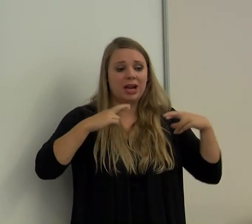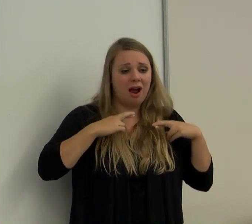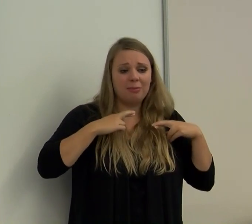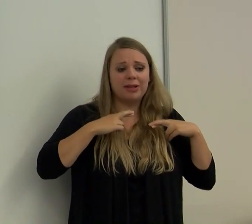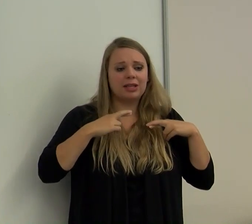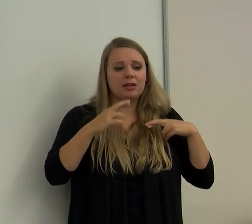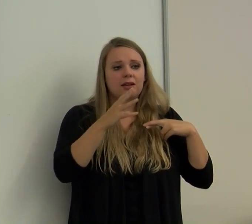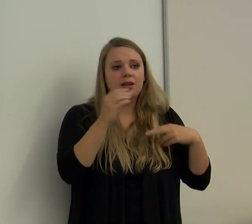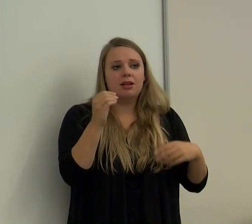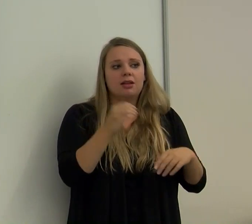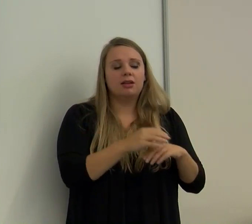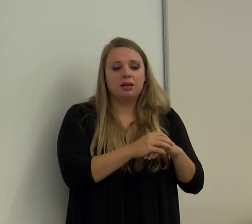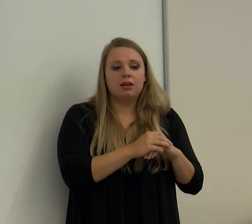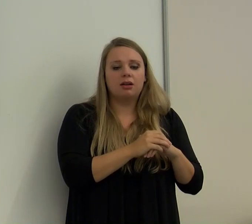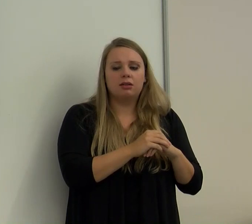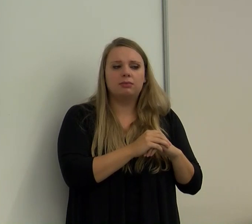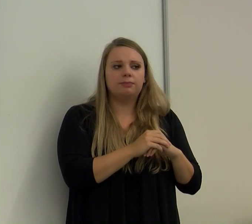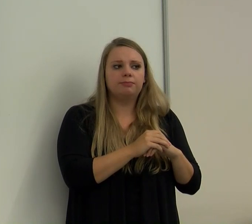You know, it's,